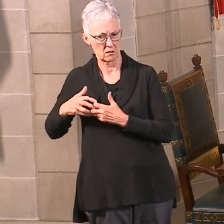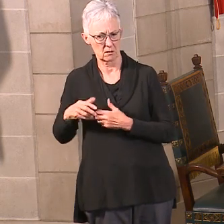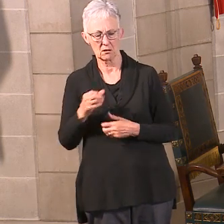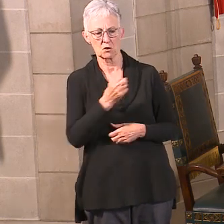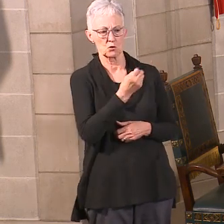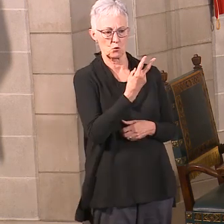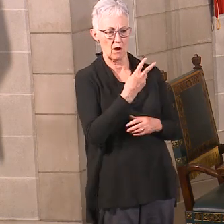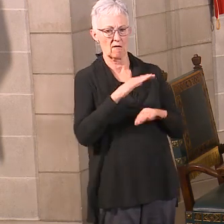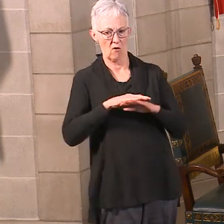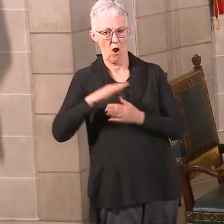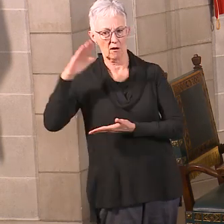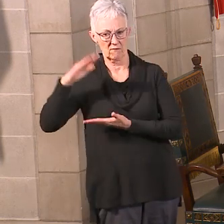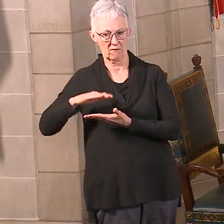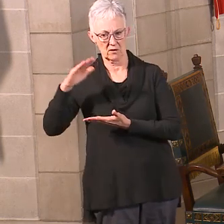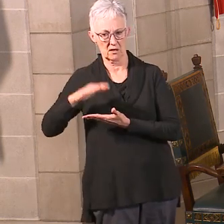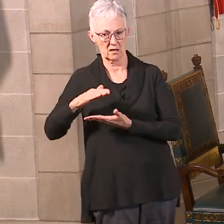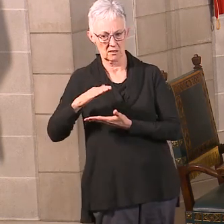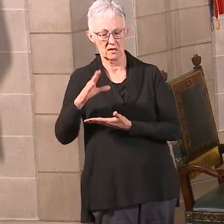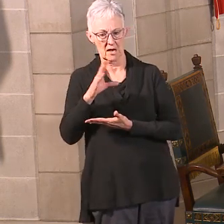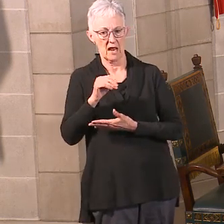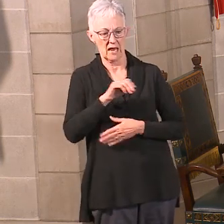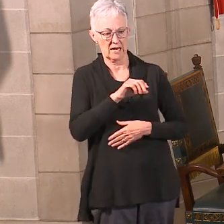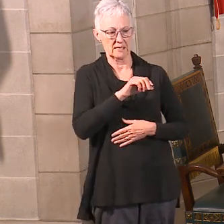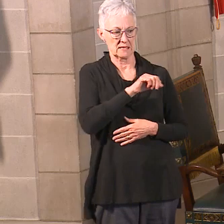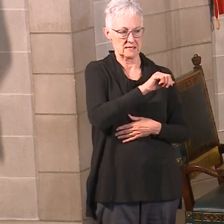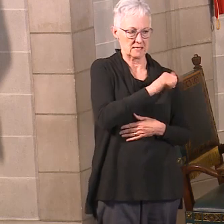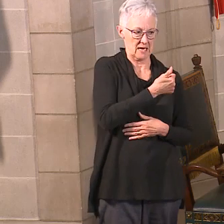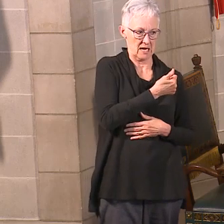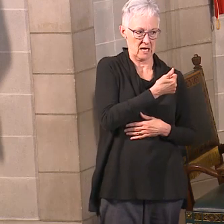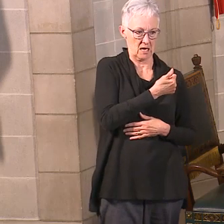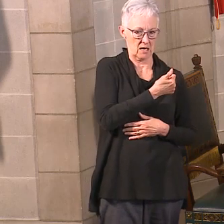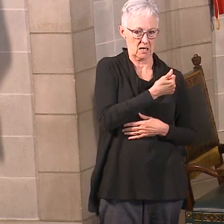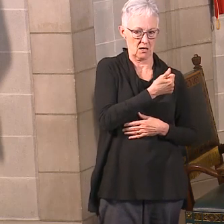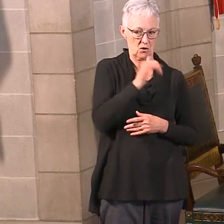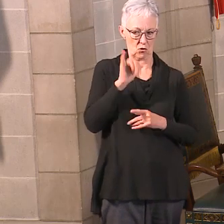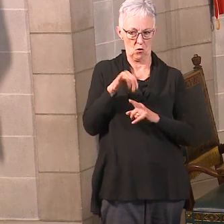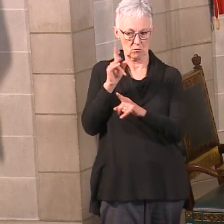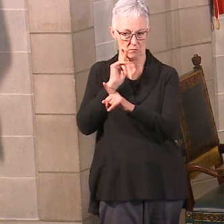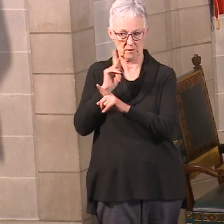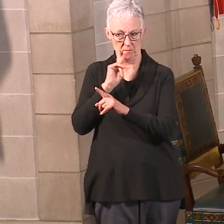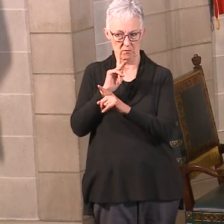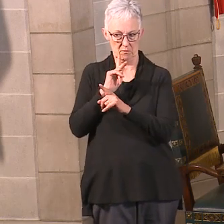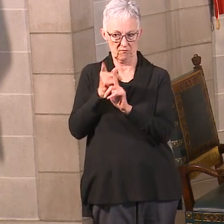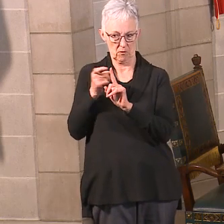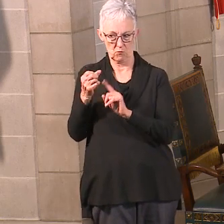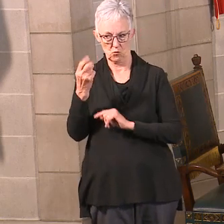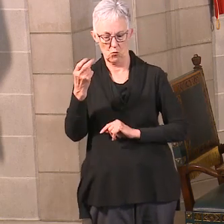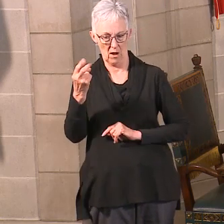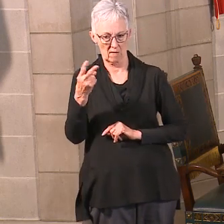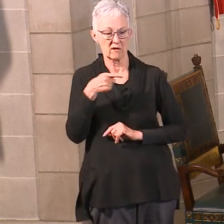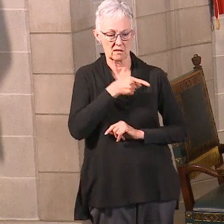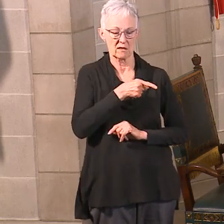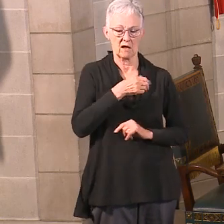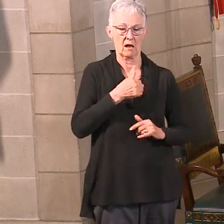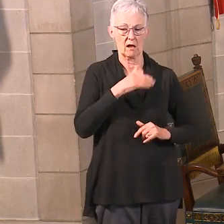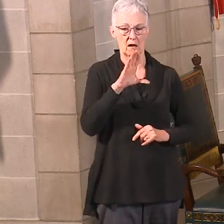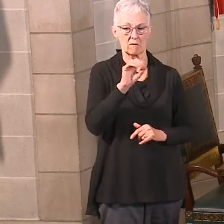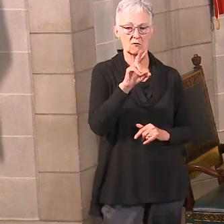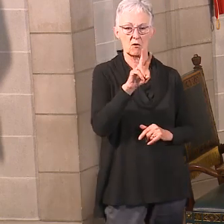numbers, Dr. Antonio? 12 on ventilators, 10 of those 12 are COVID positive. 12 on ventilators, 10 of those 12 are COVID positive